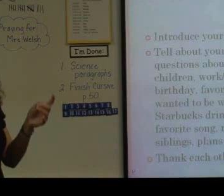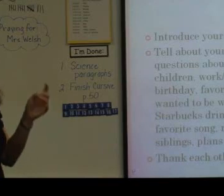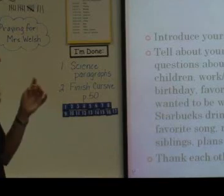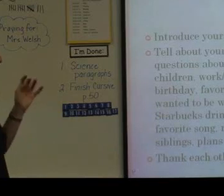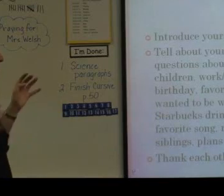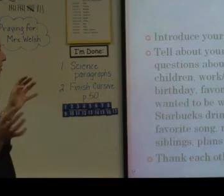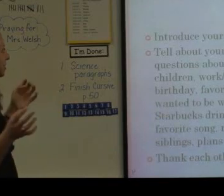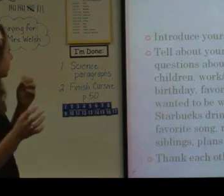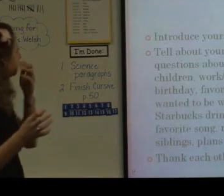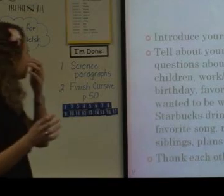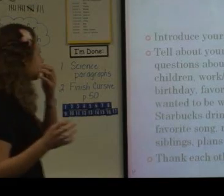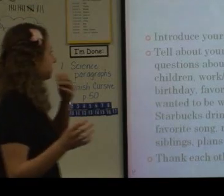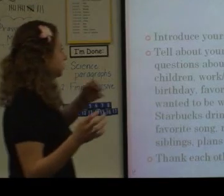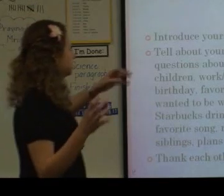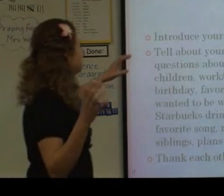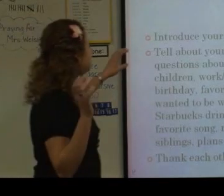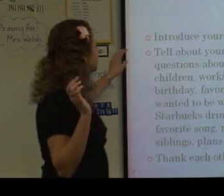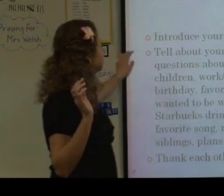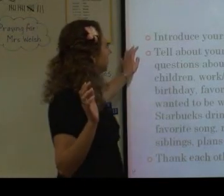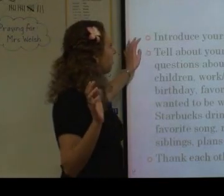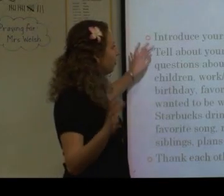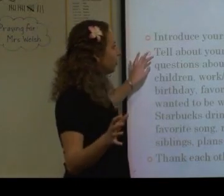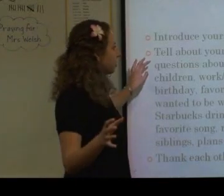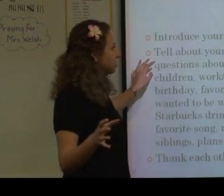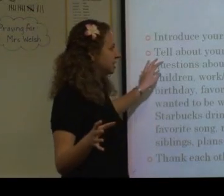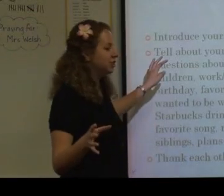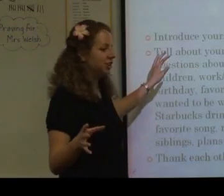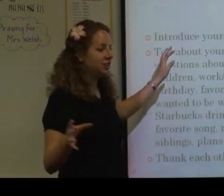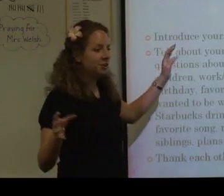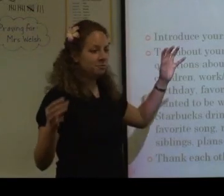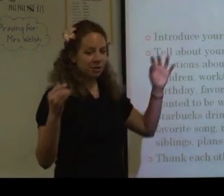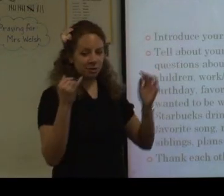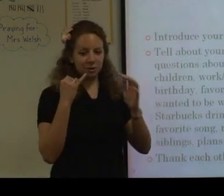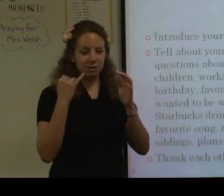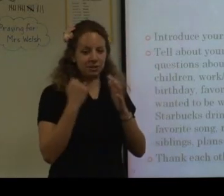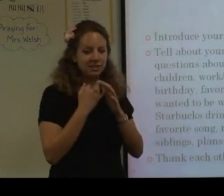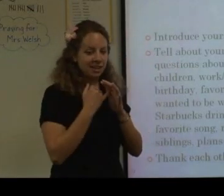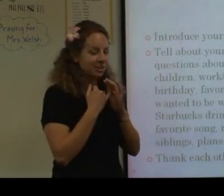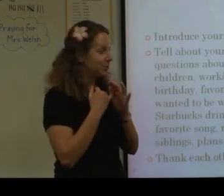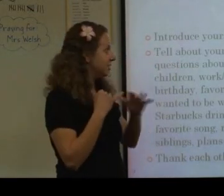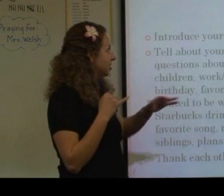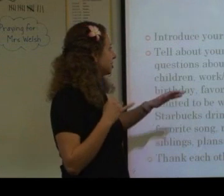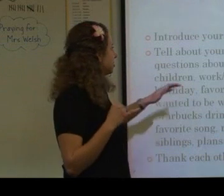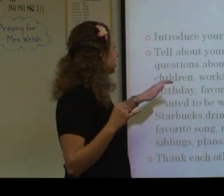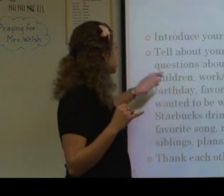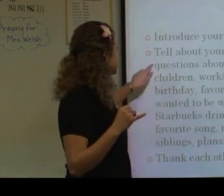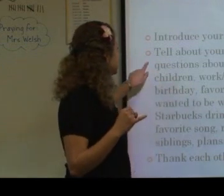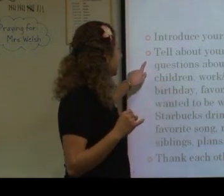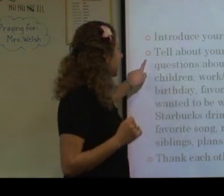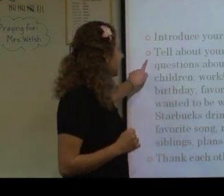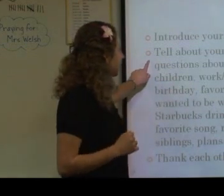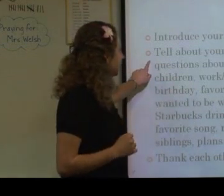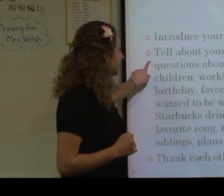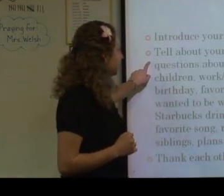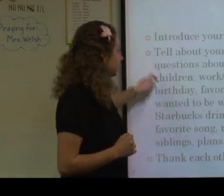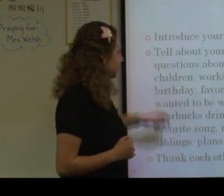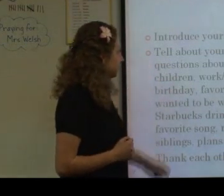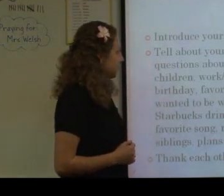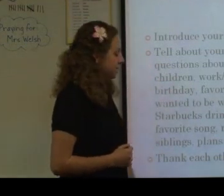So you're going to go through and do your whole conversation, but you're going to do it inside. So it's not just going to be like, okay, about